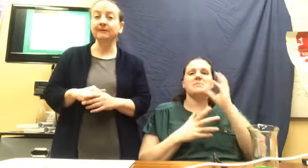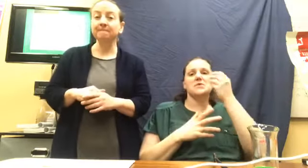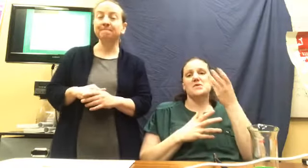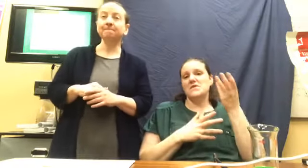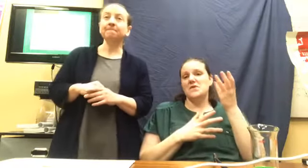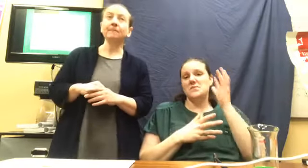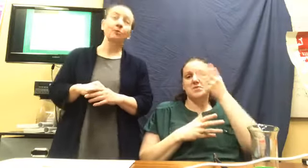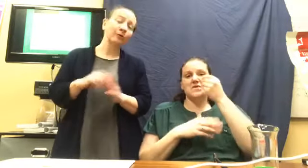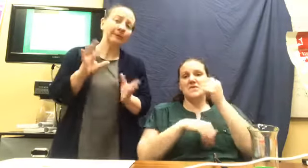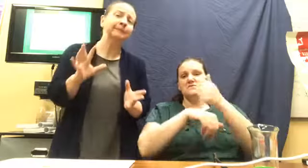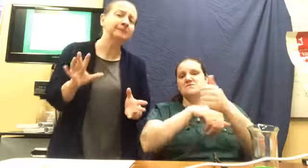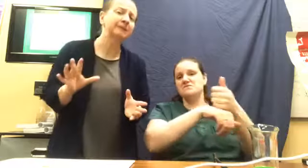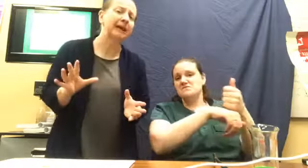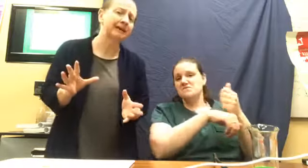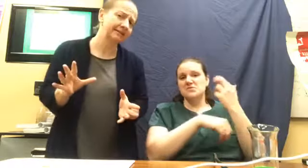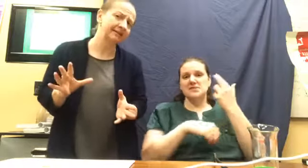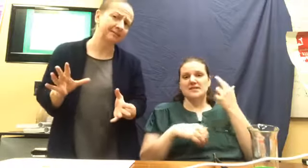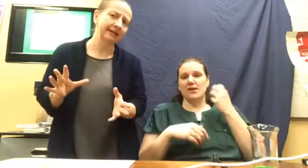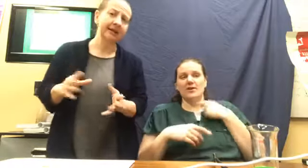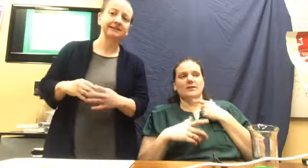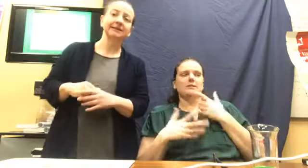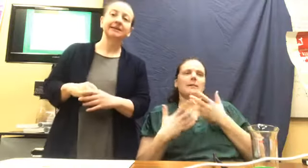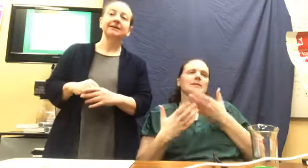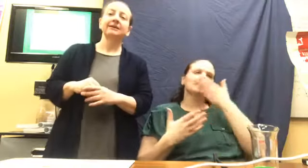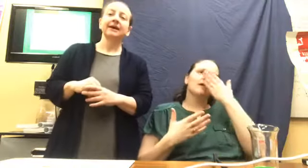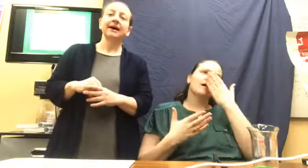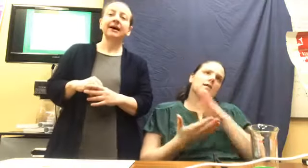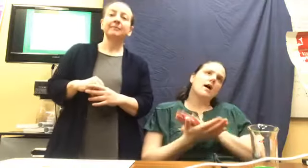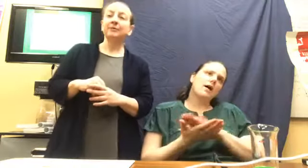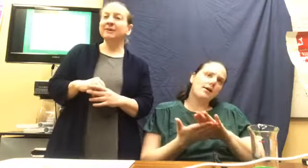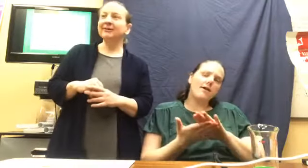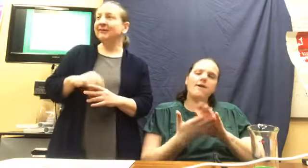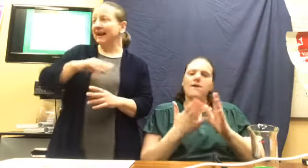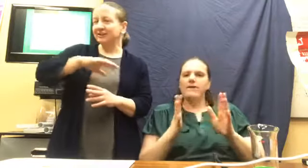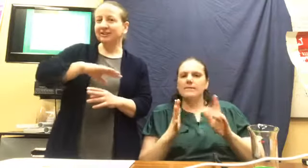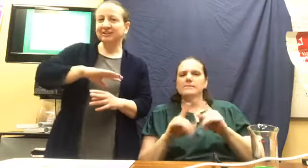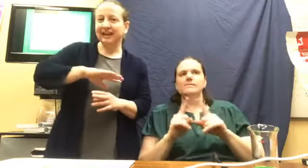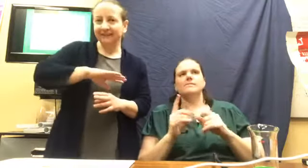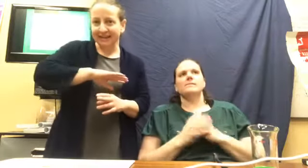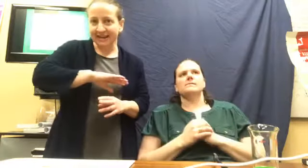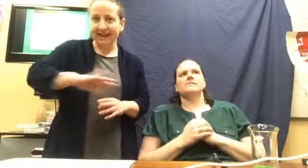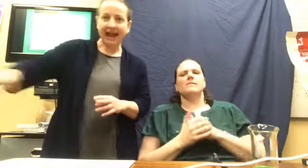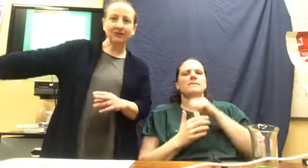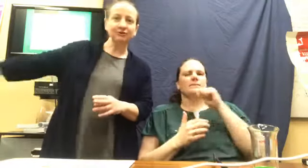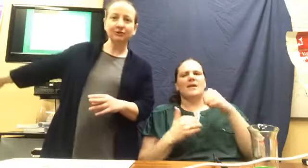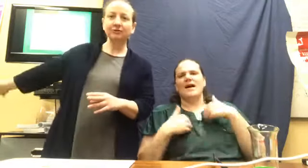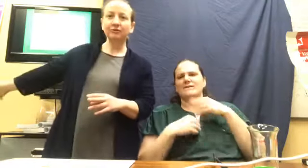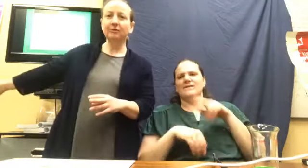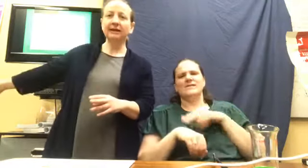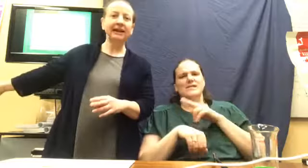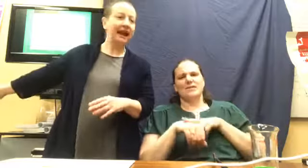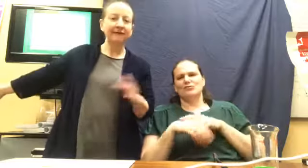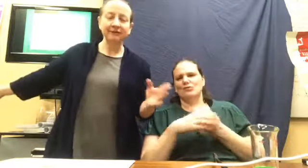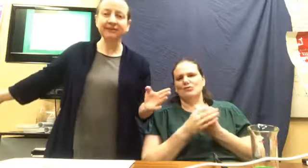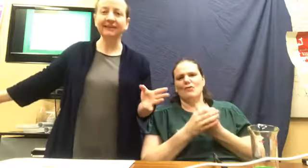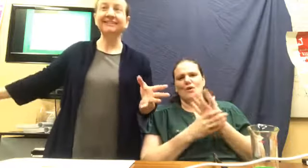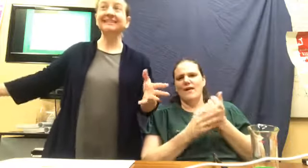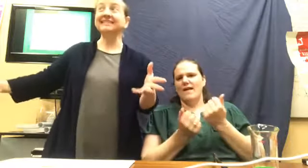or maybe be because they smell nice. Uh, but we don't actually just have a natural growing, everything that's